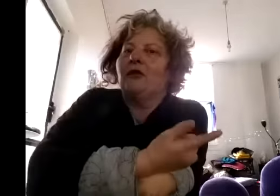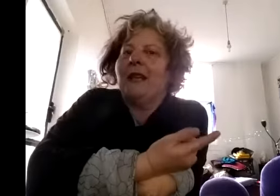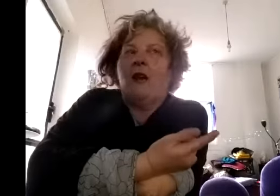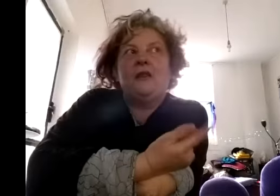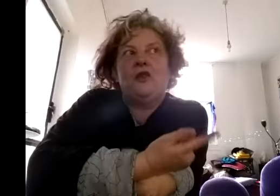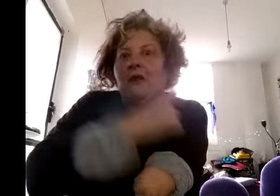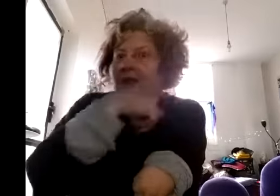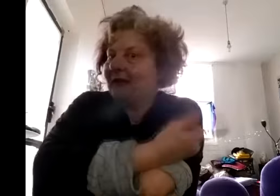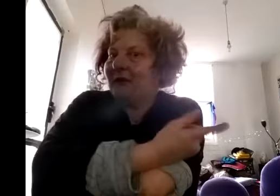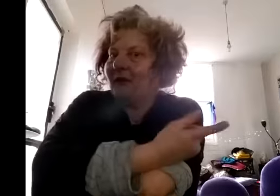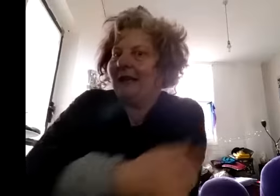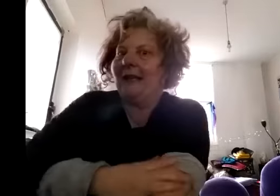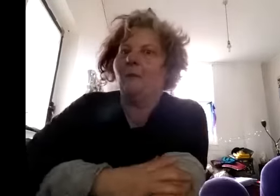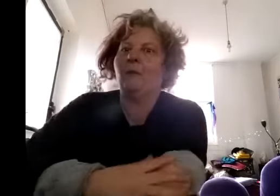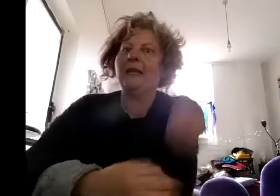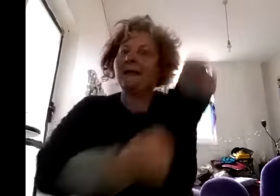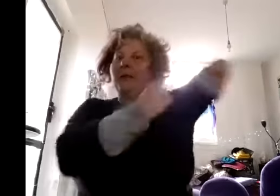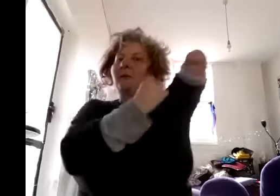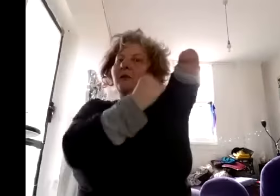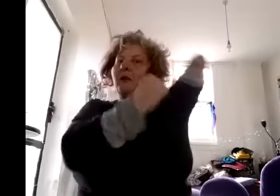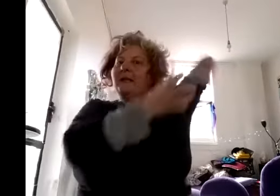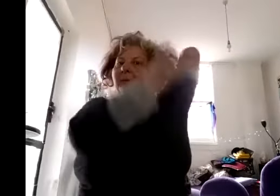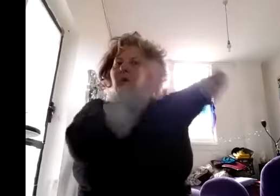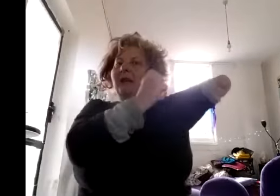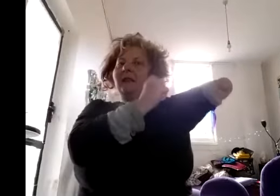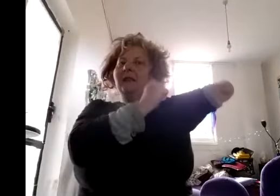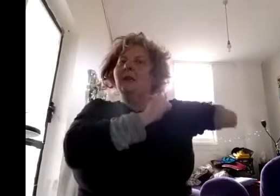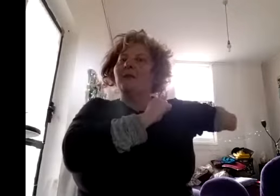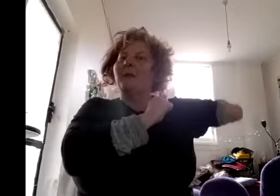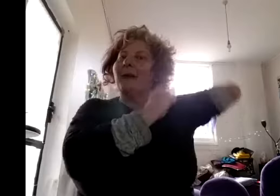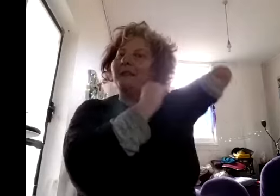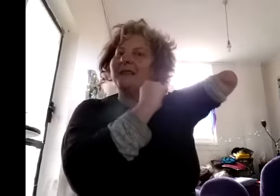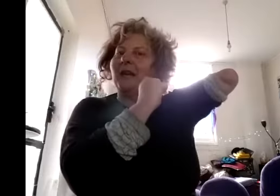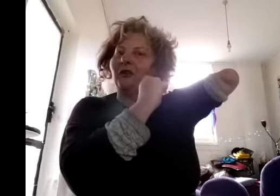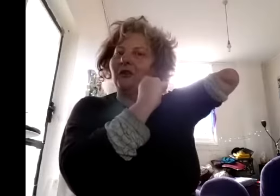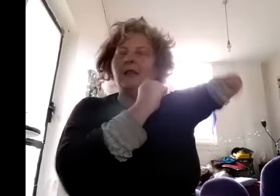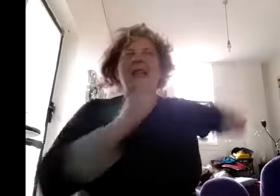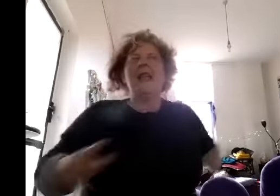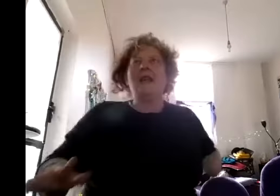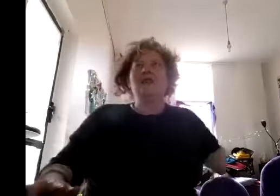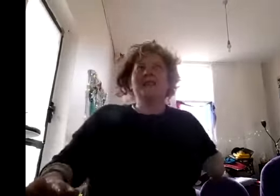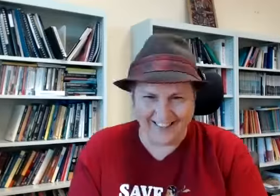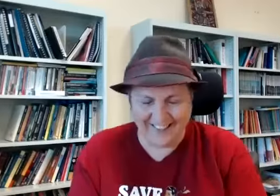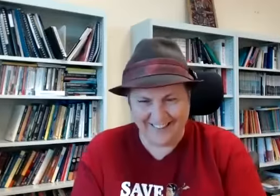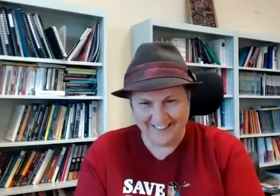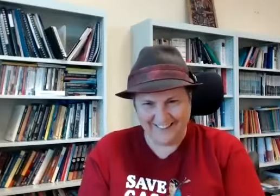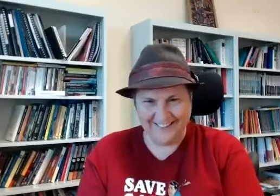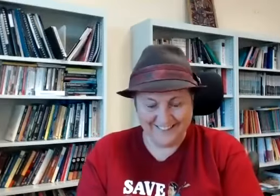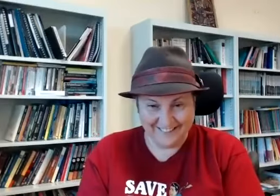i knew that the next guy to get up his piece was all his book cover was all about masturbation this is like you know